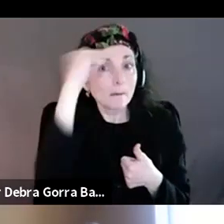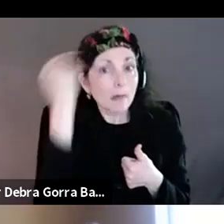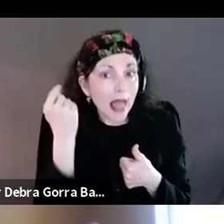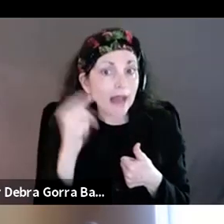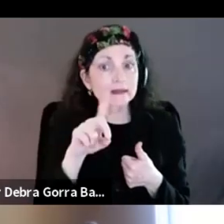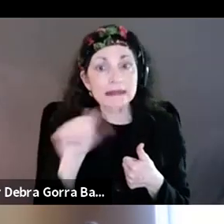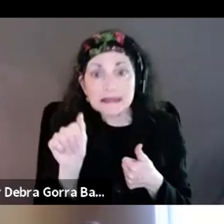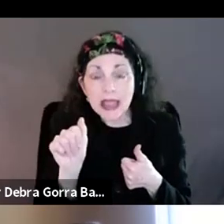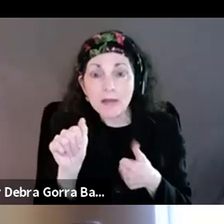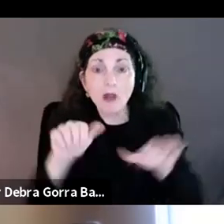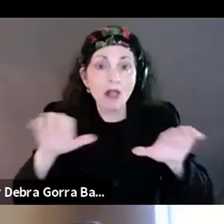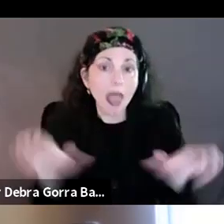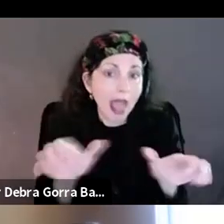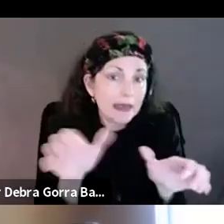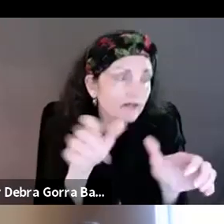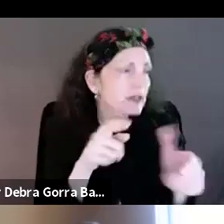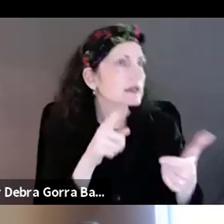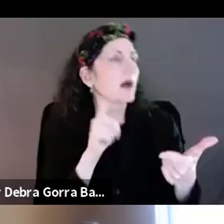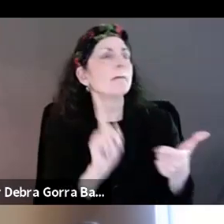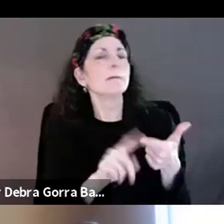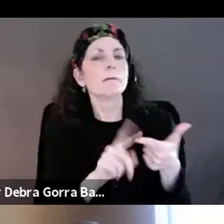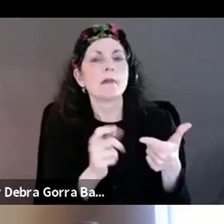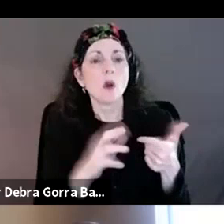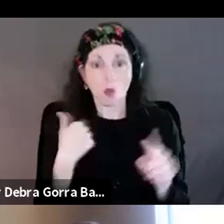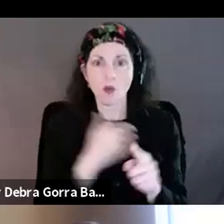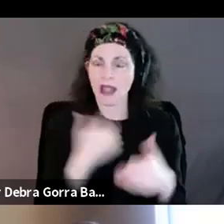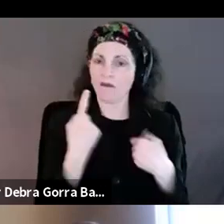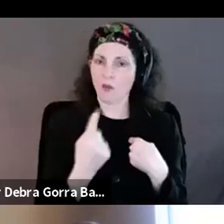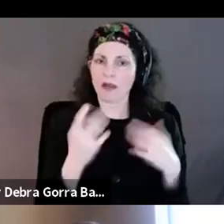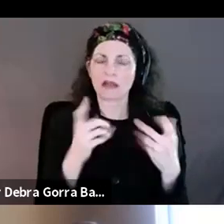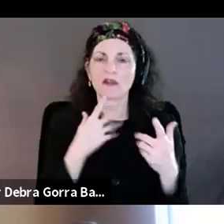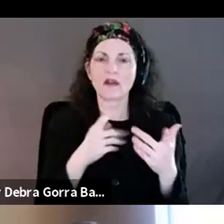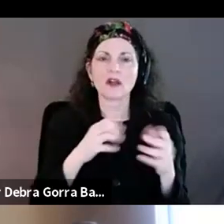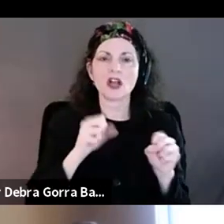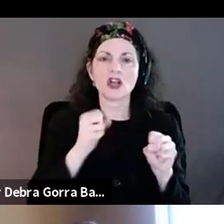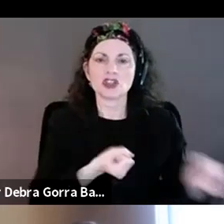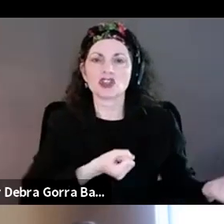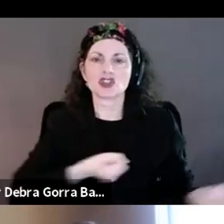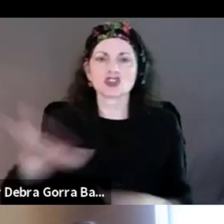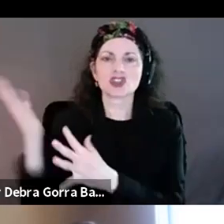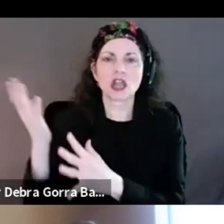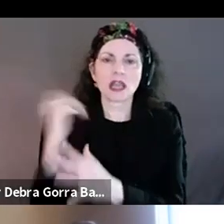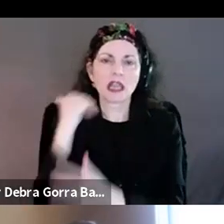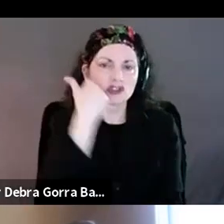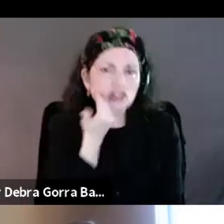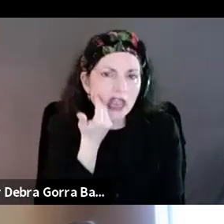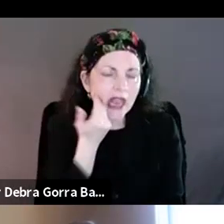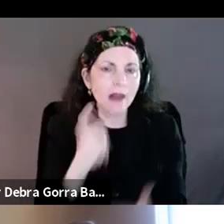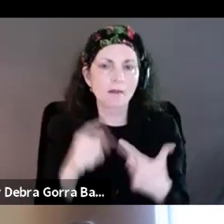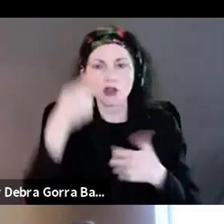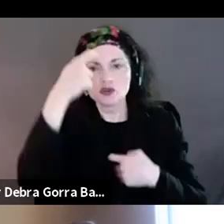to, you know, we had a session on shedding shame and trauma-informed care, intersectionality,